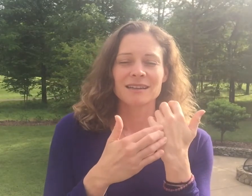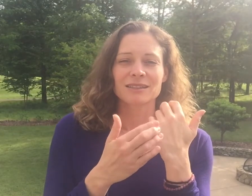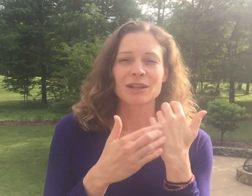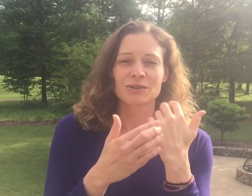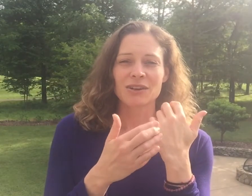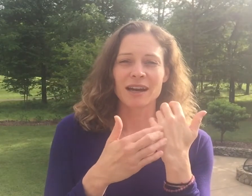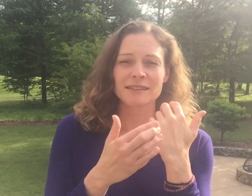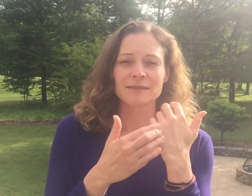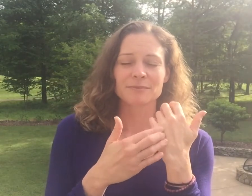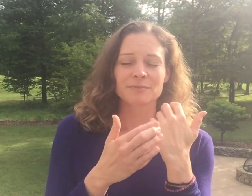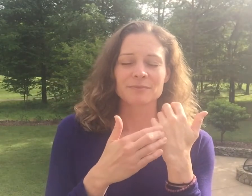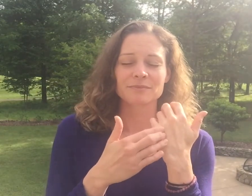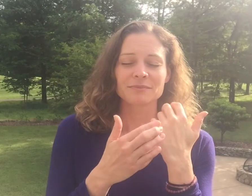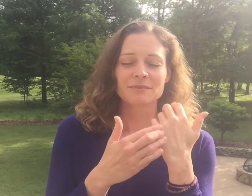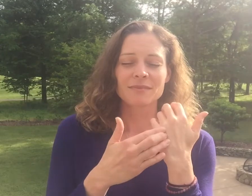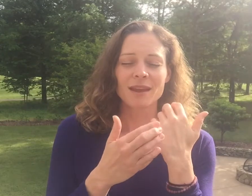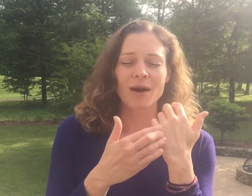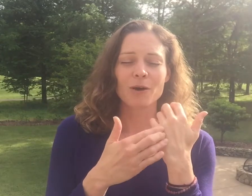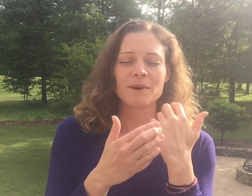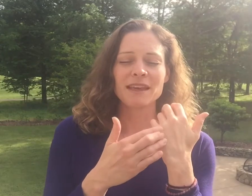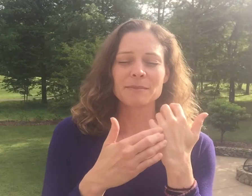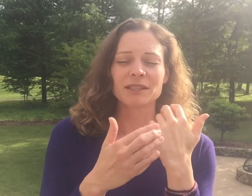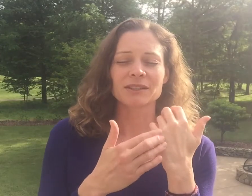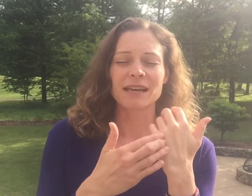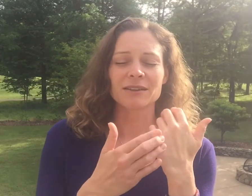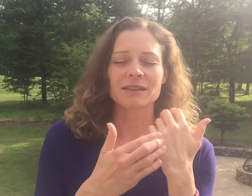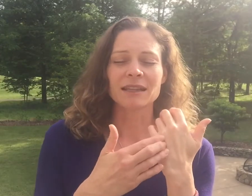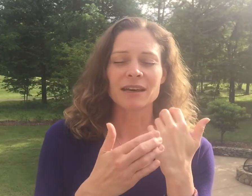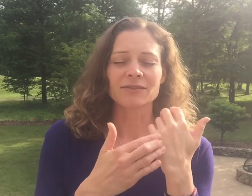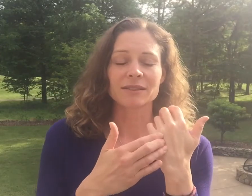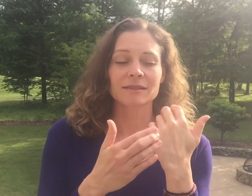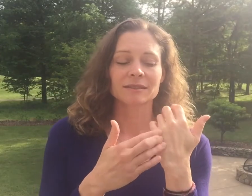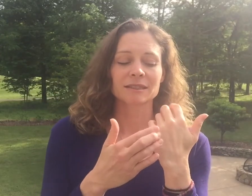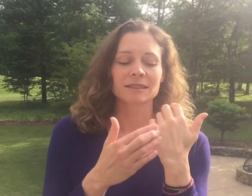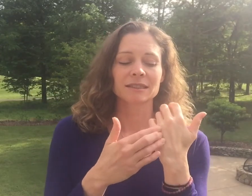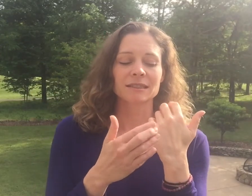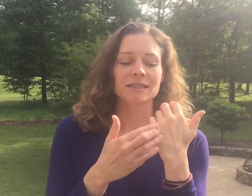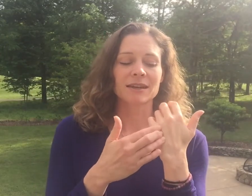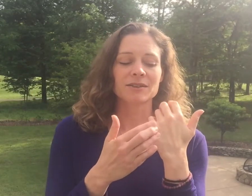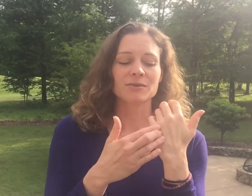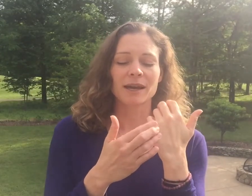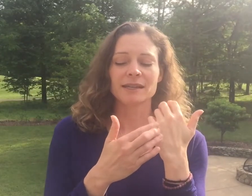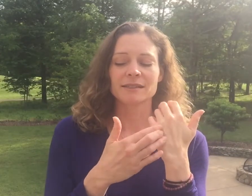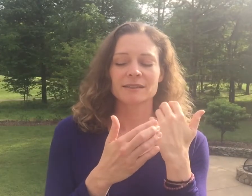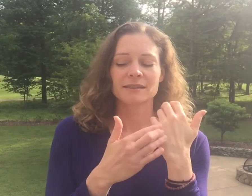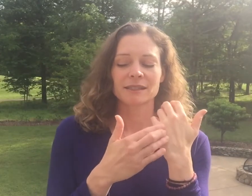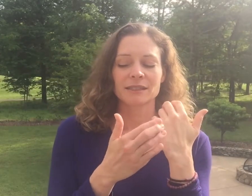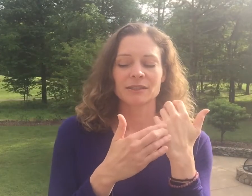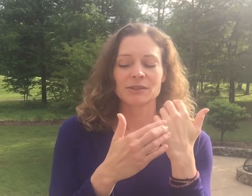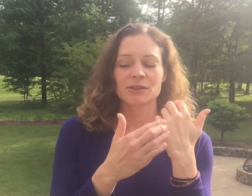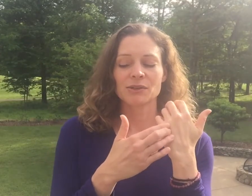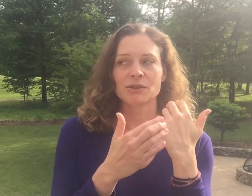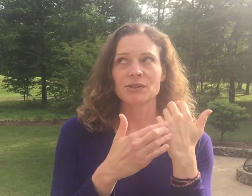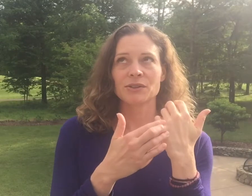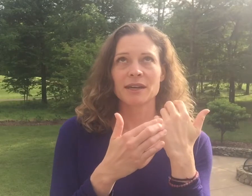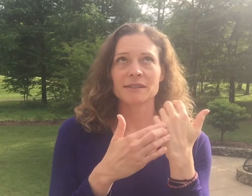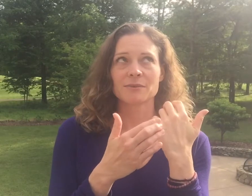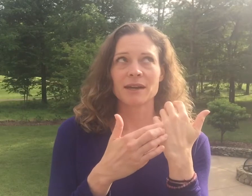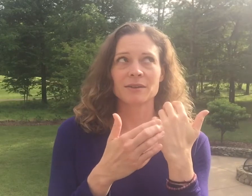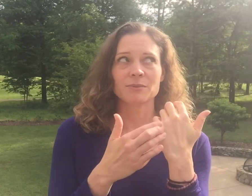Close your eyes. Open them and look down to the left. Look down to the right. Circle your eyes around in